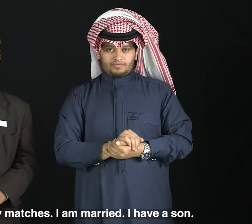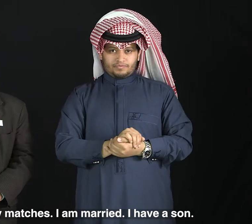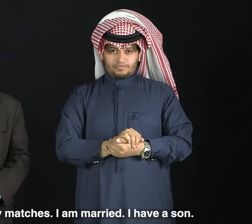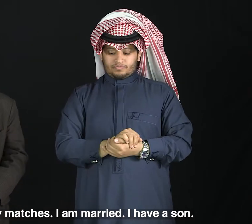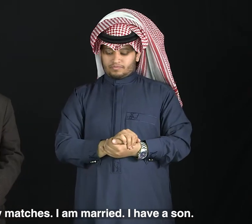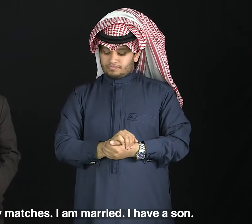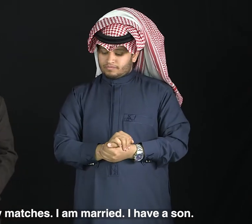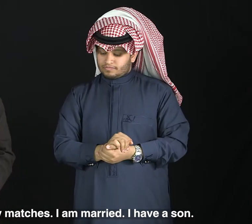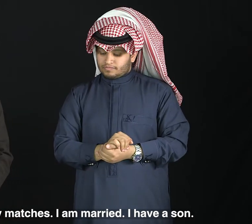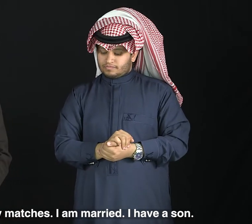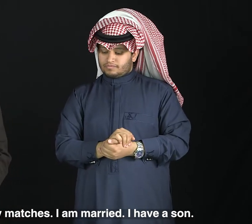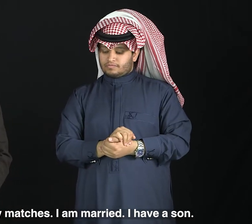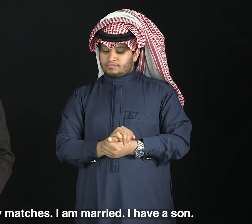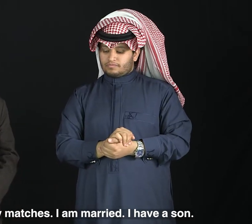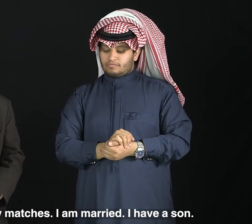I am married.